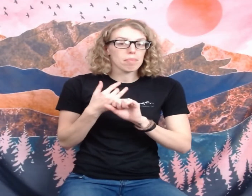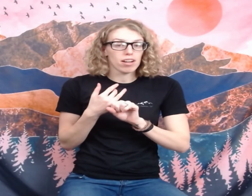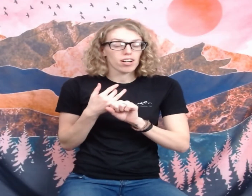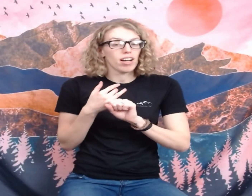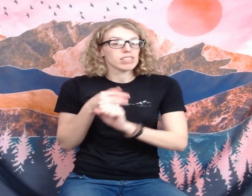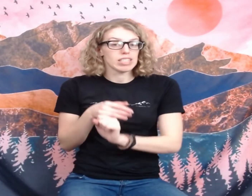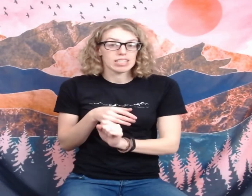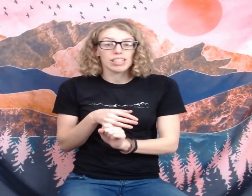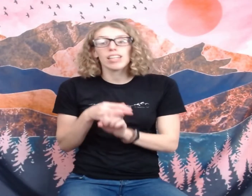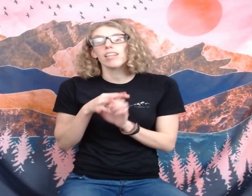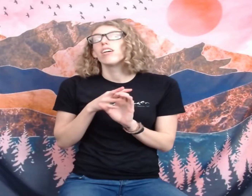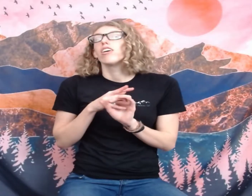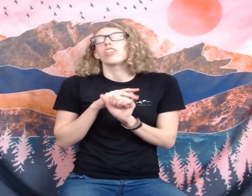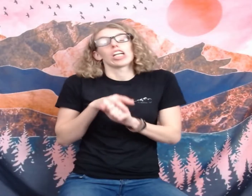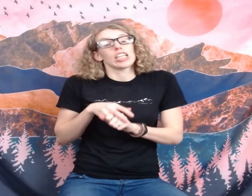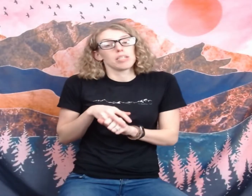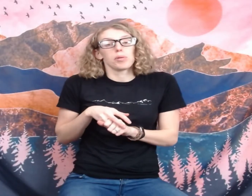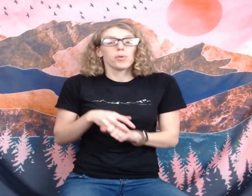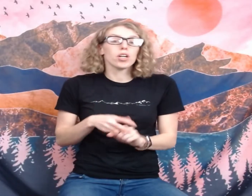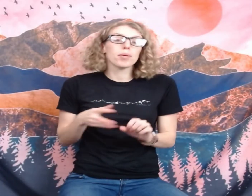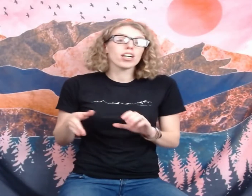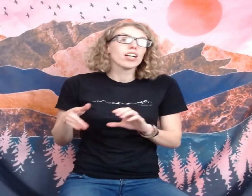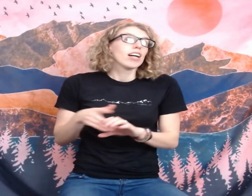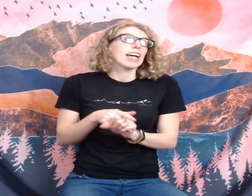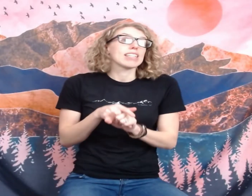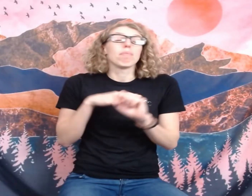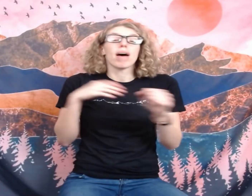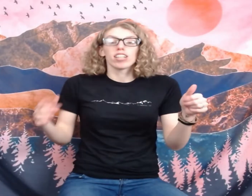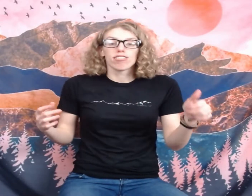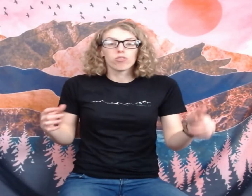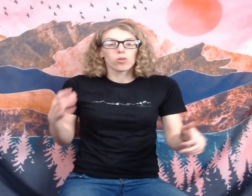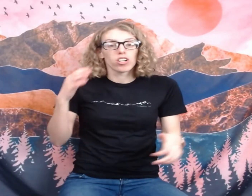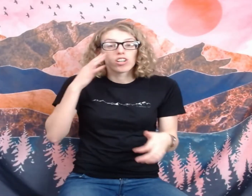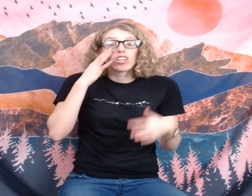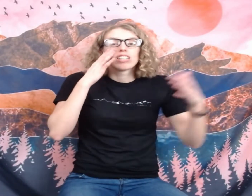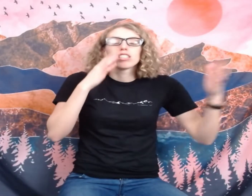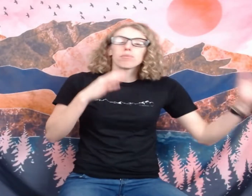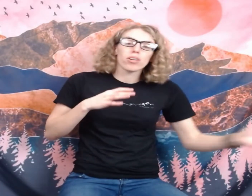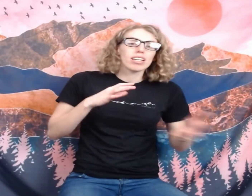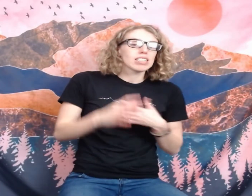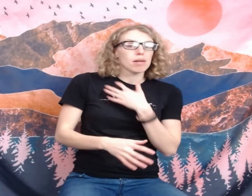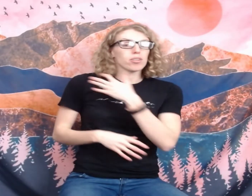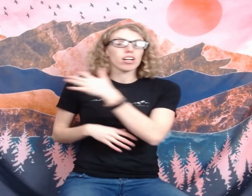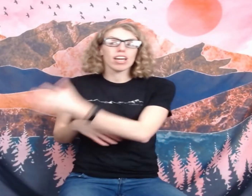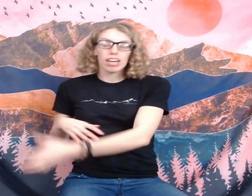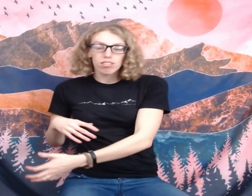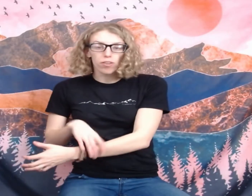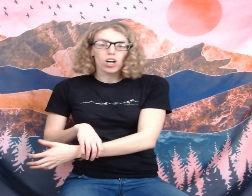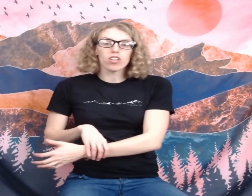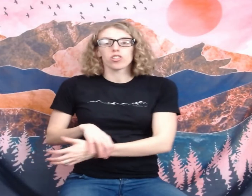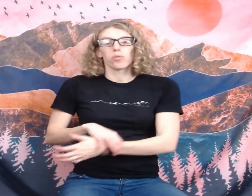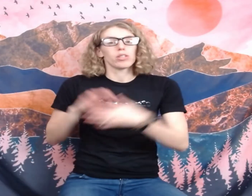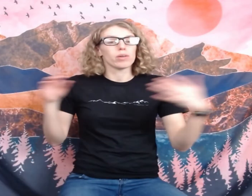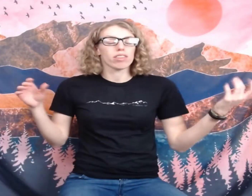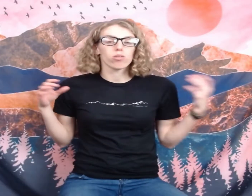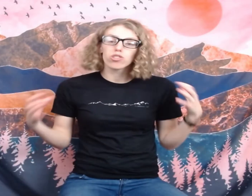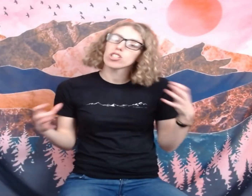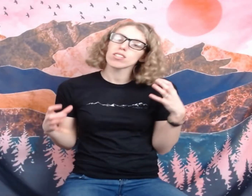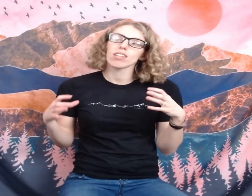better at resisting heat. They're going to keep you warmer. It's better for spring summer and fall so when you get those chills in the